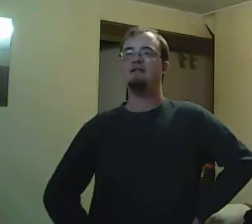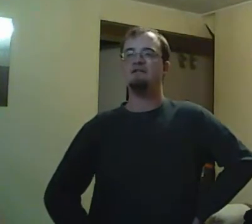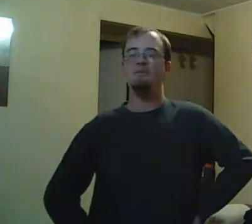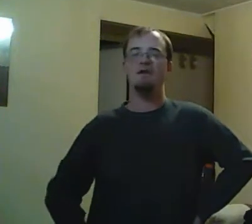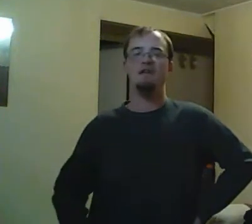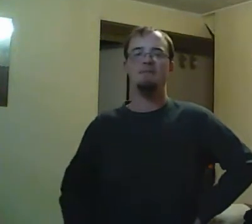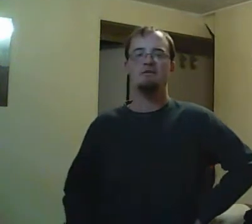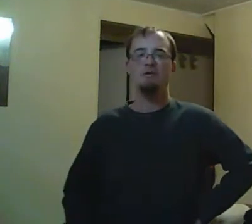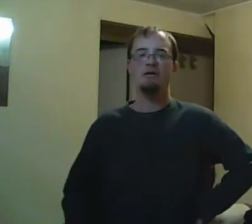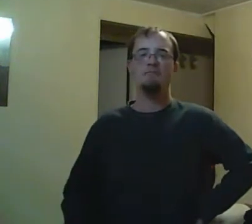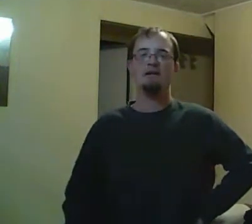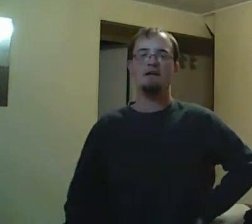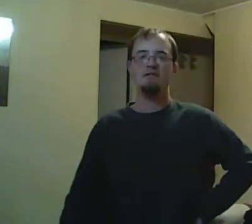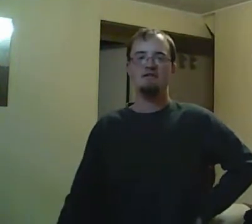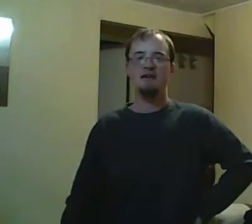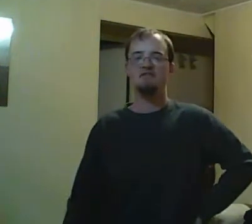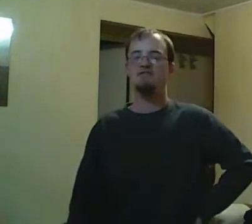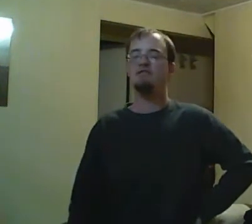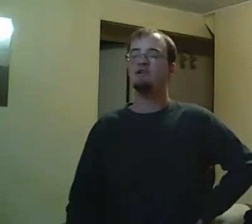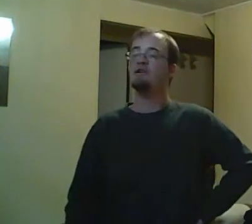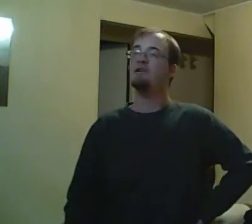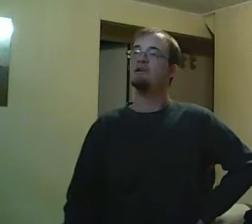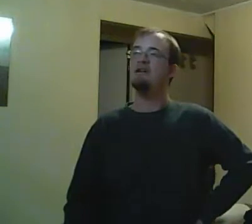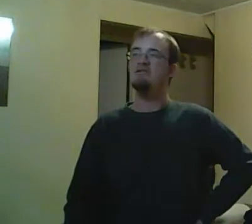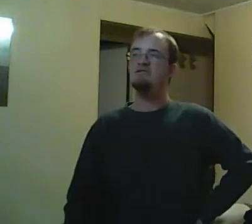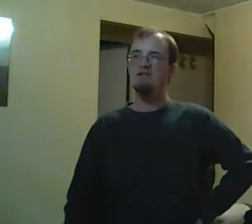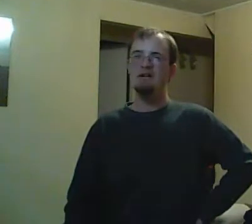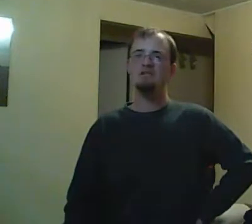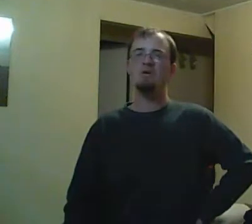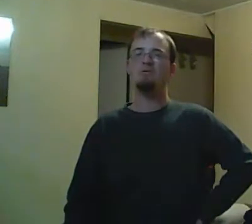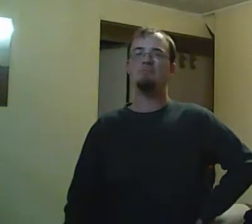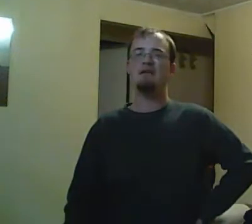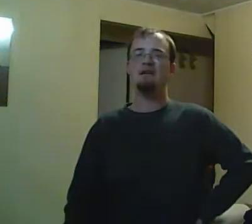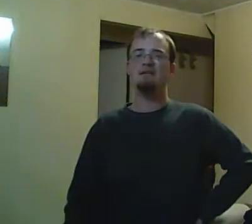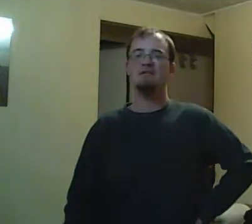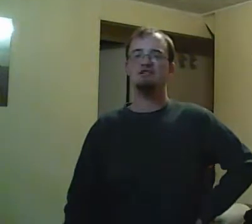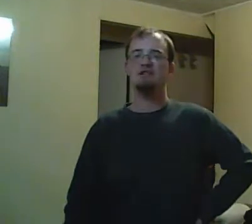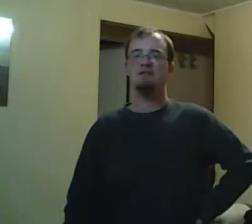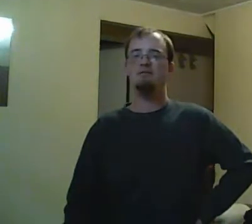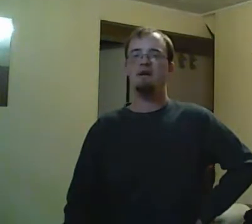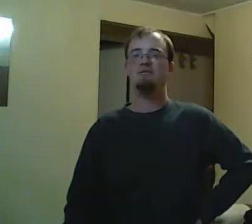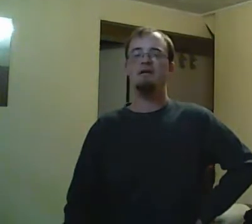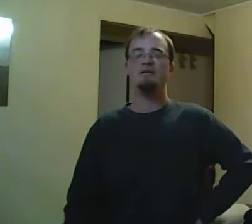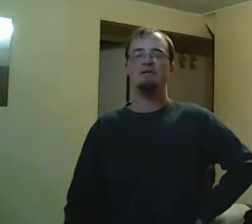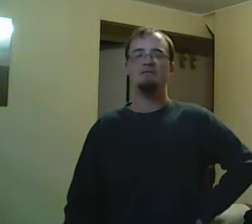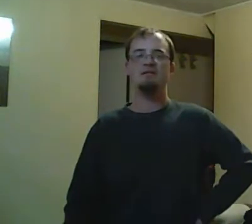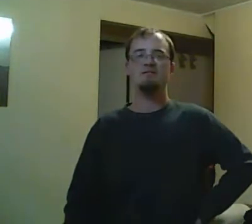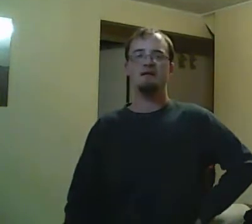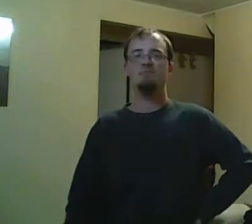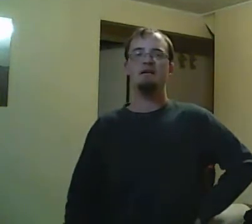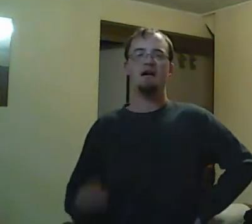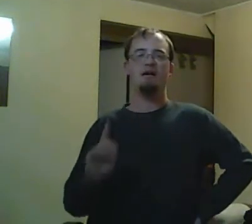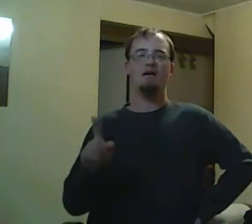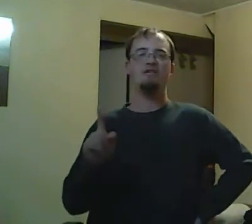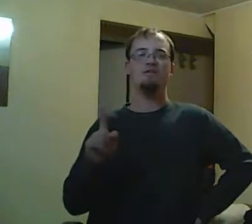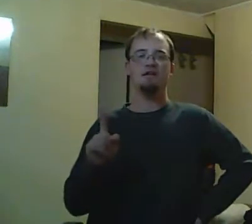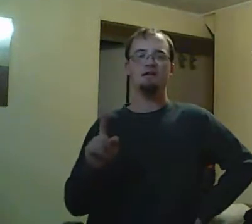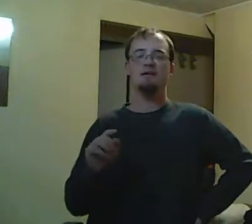Manny and Liberty, basically, cutting her out of her life. If Emma decides to join the cause, not just because she